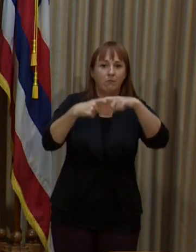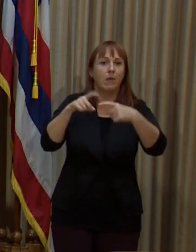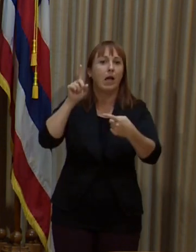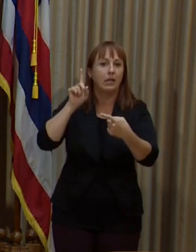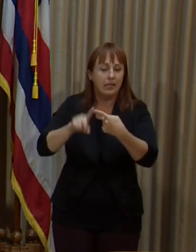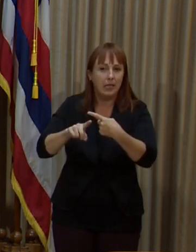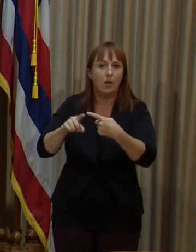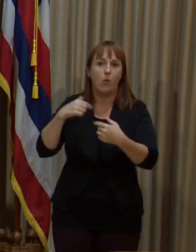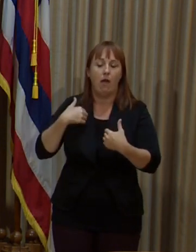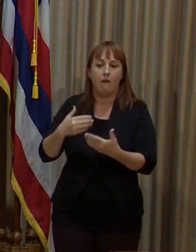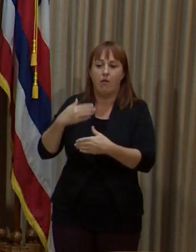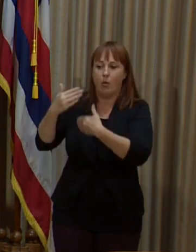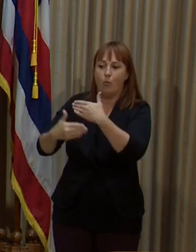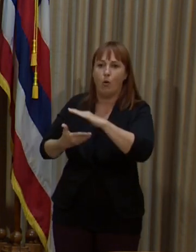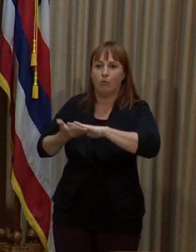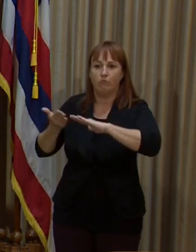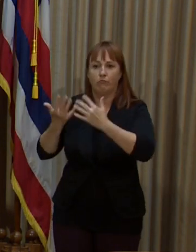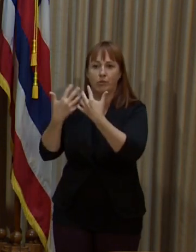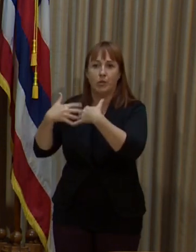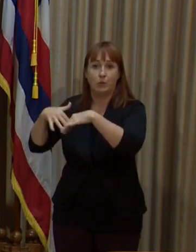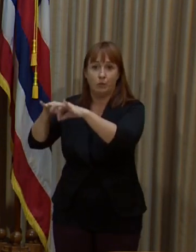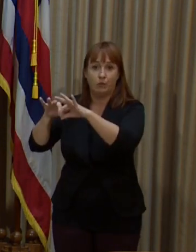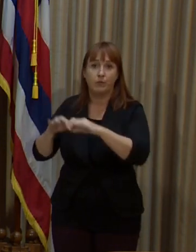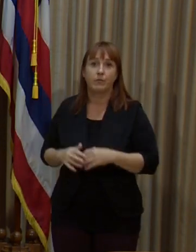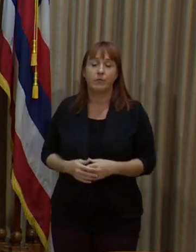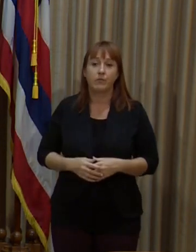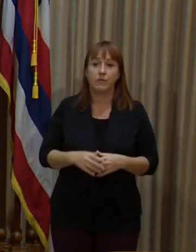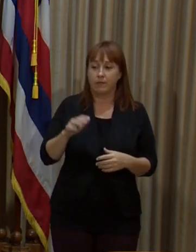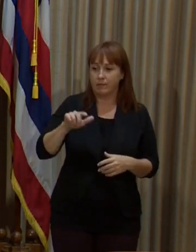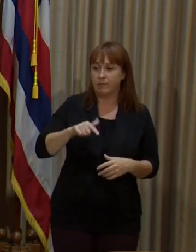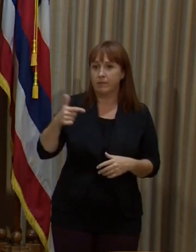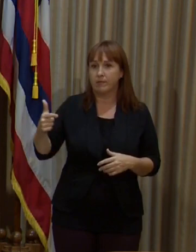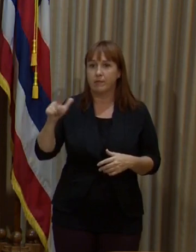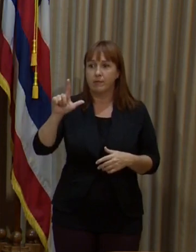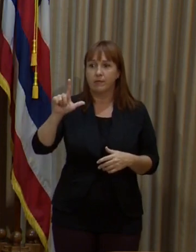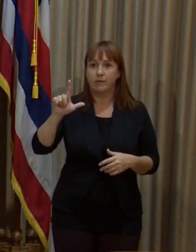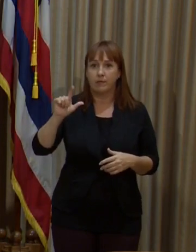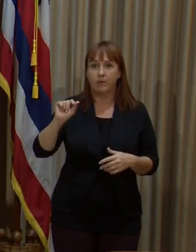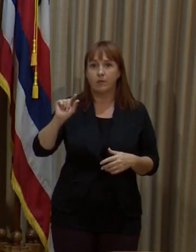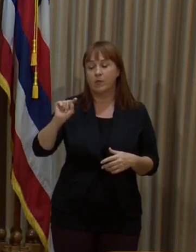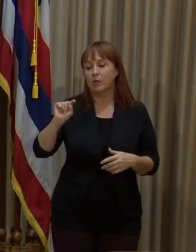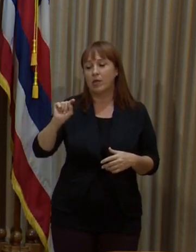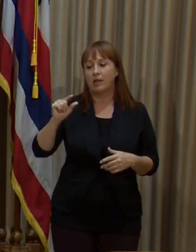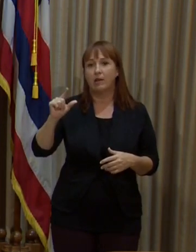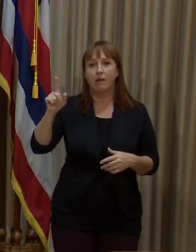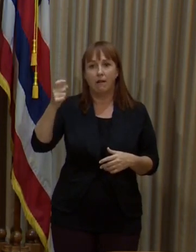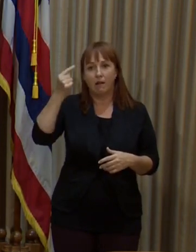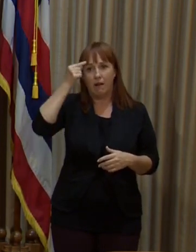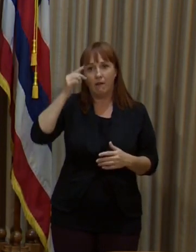that program up and running. And with that, I'll give you over to the Lieutenant Governor.